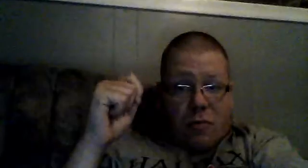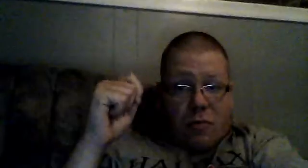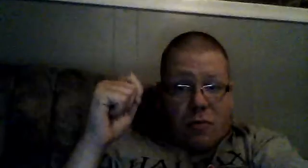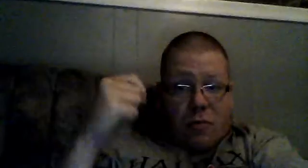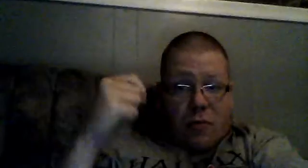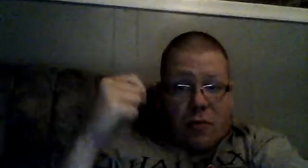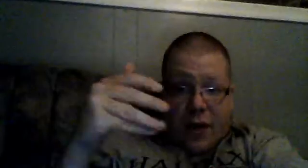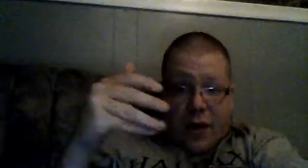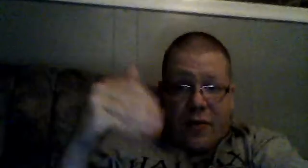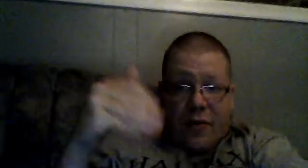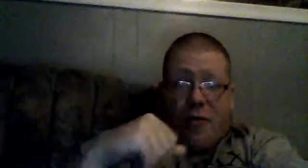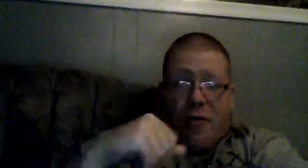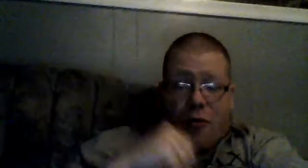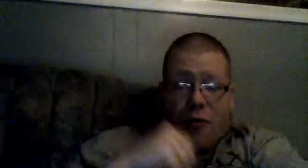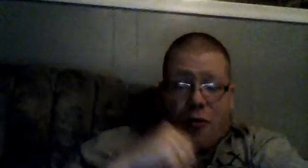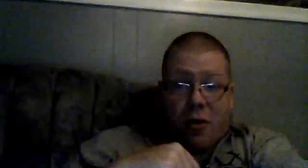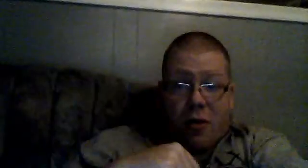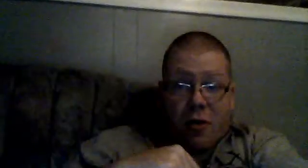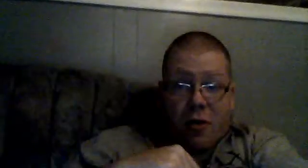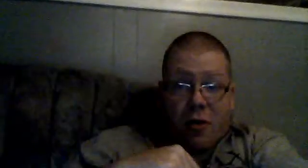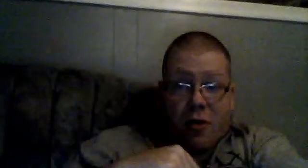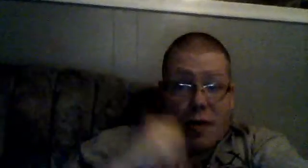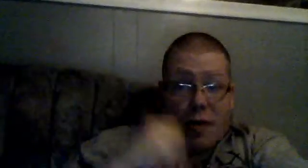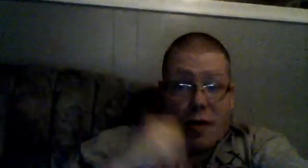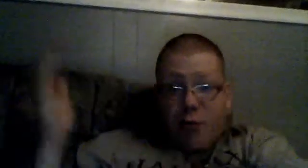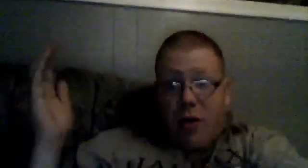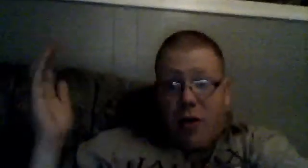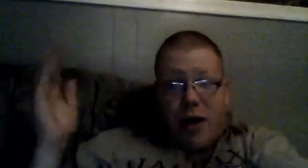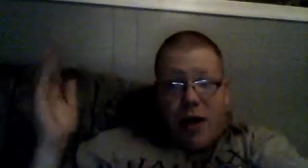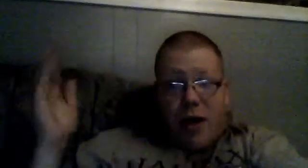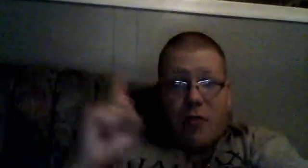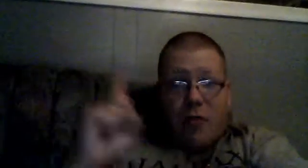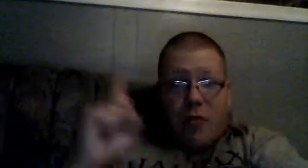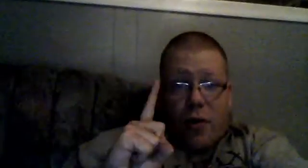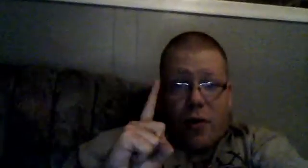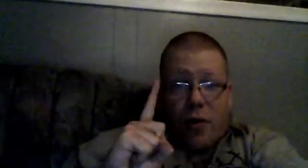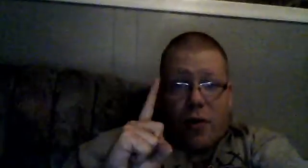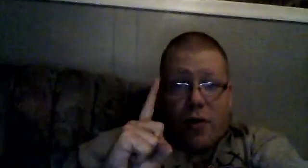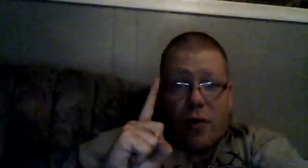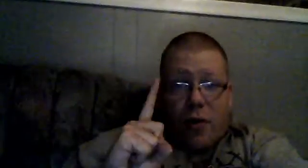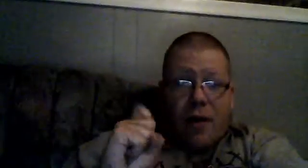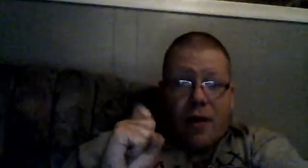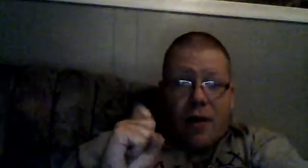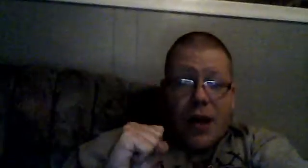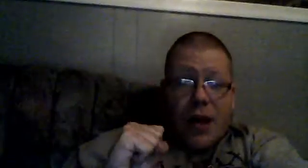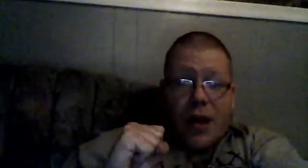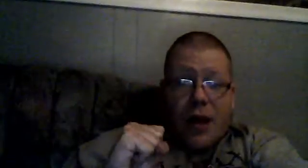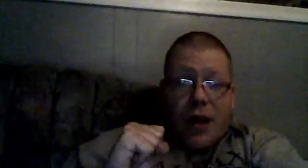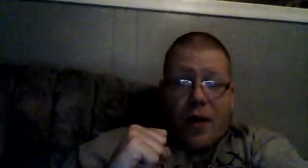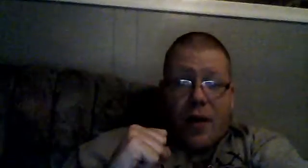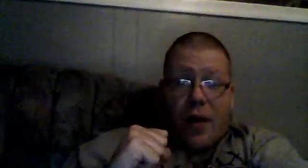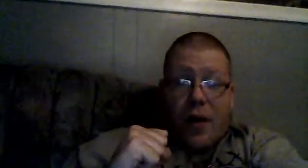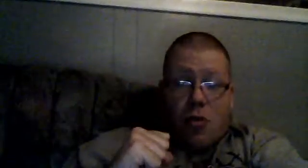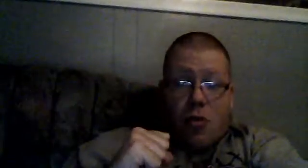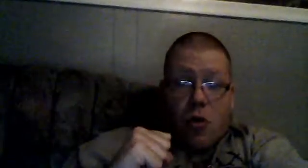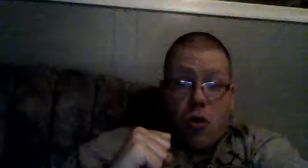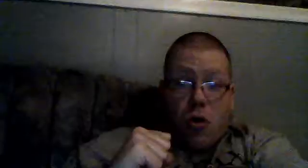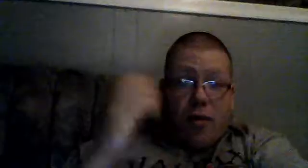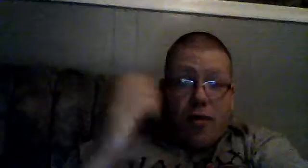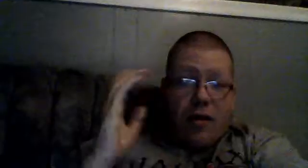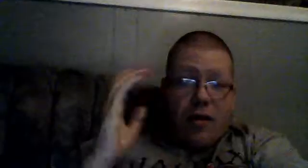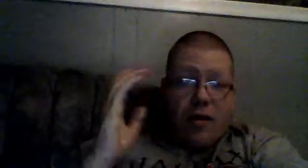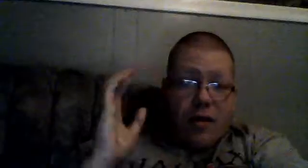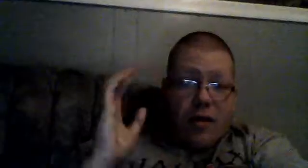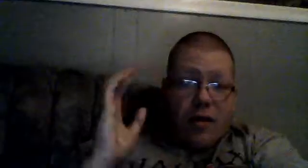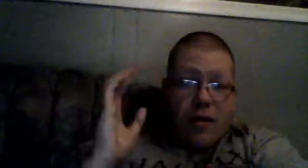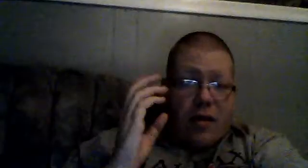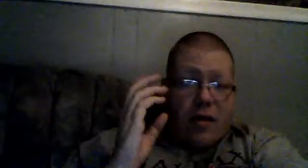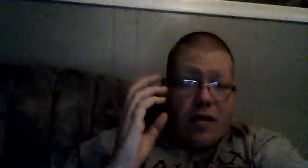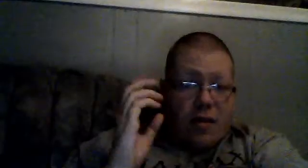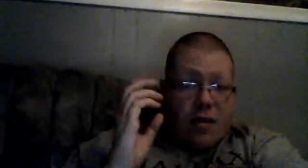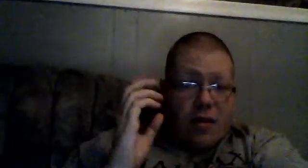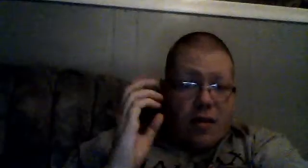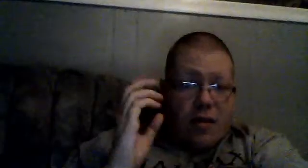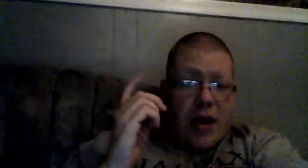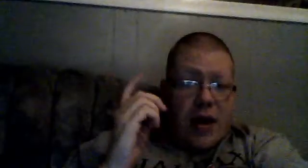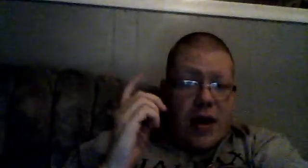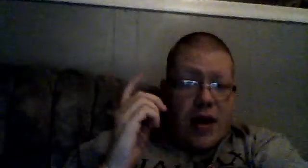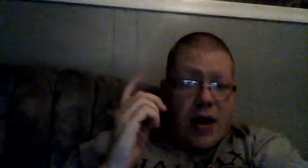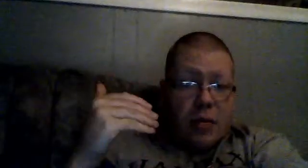like, on Survivor, for, X amount of days, with one winner, and it'll be, so, the, the,